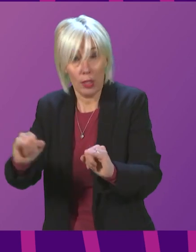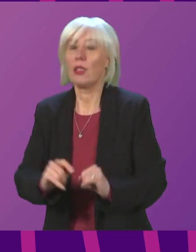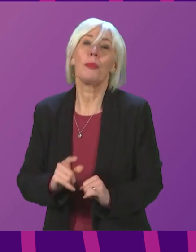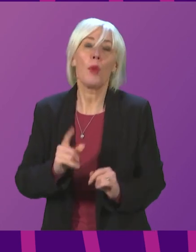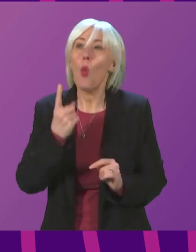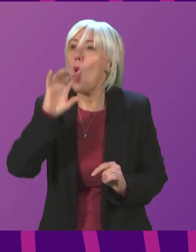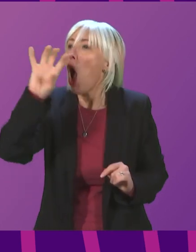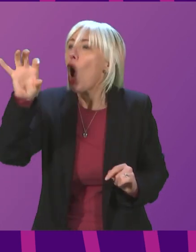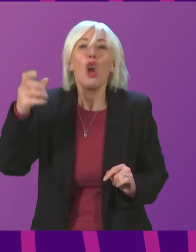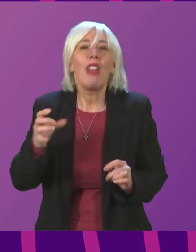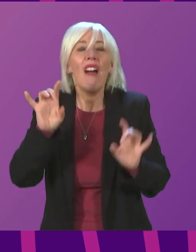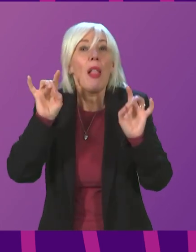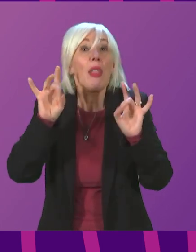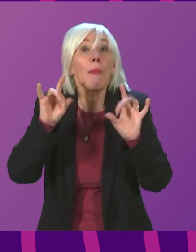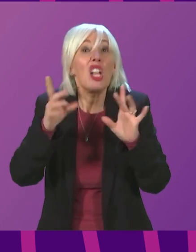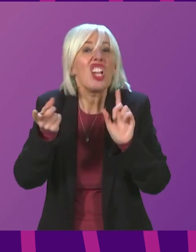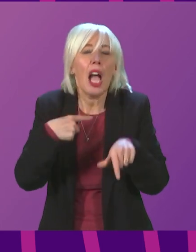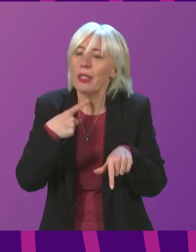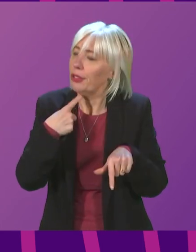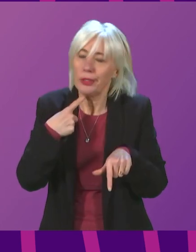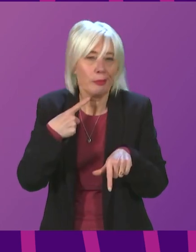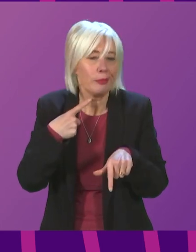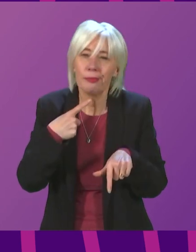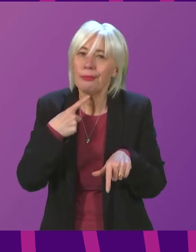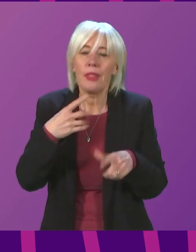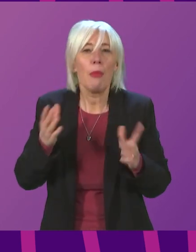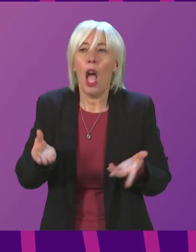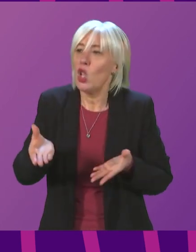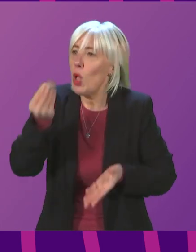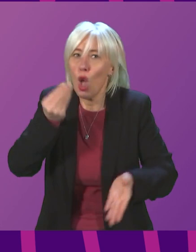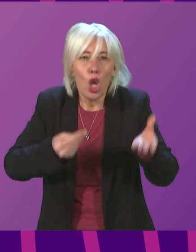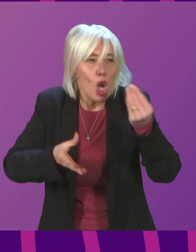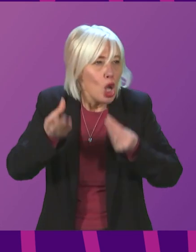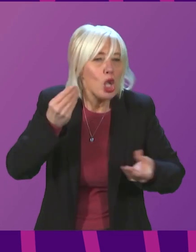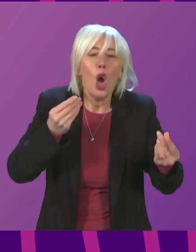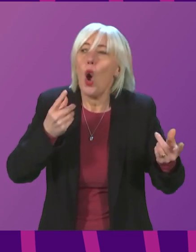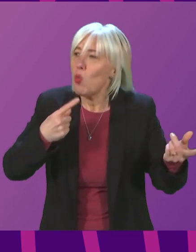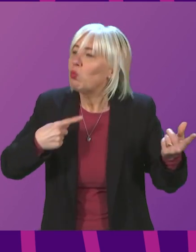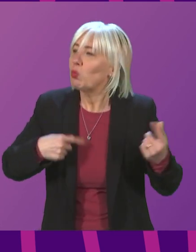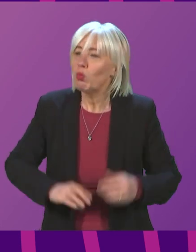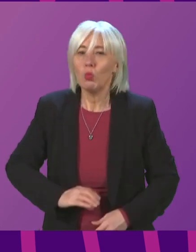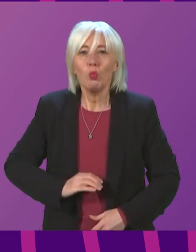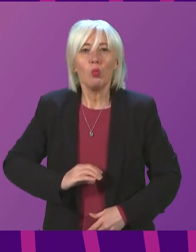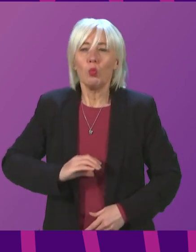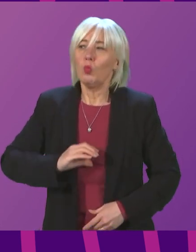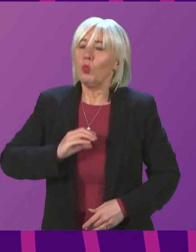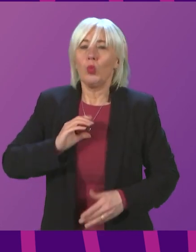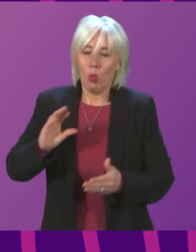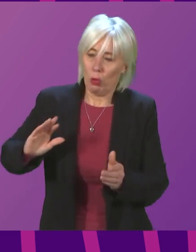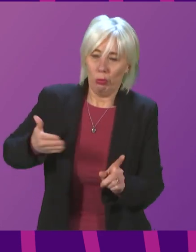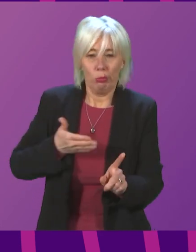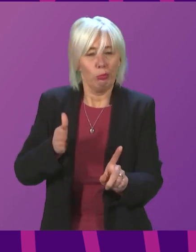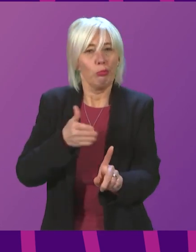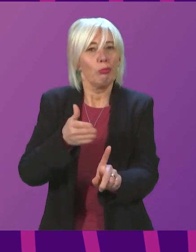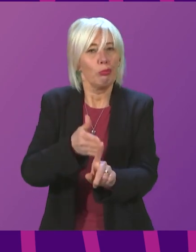magic answers to this. But as we learn more, we can have more certainty about the path we take. But that degree of